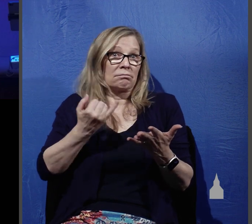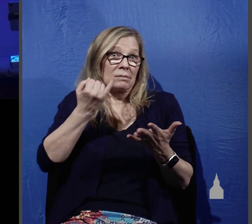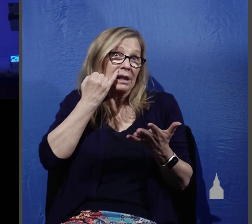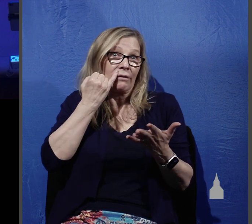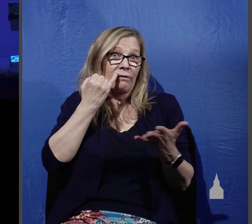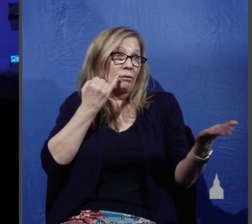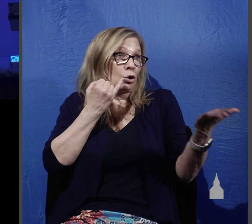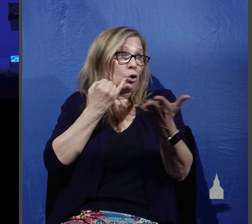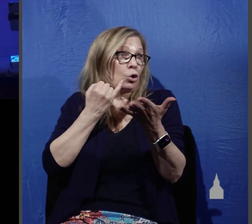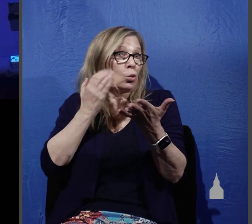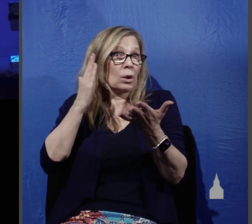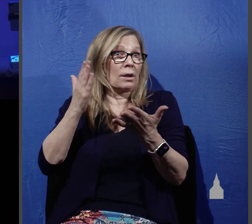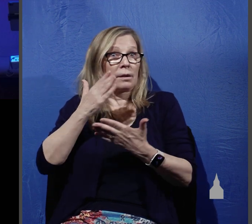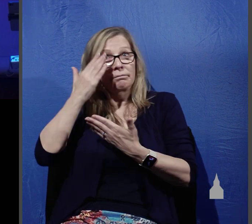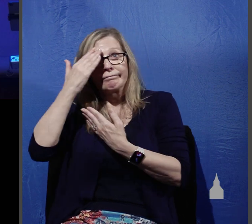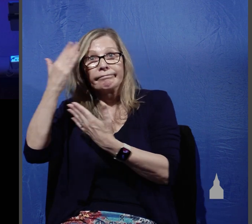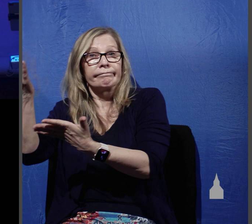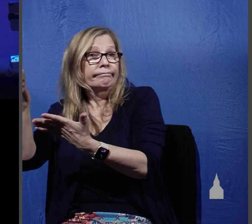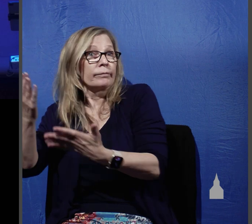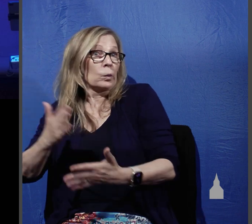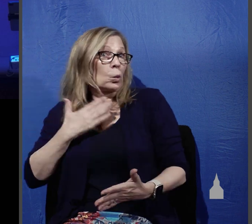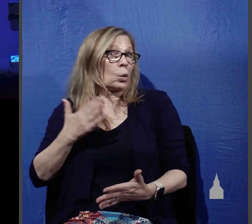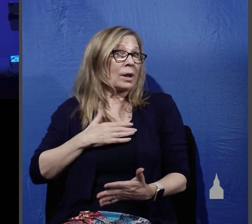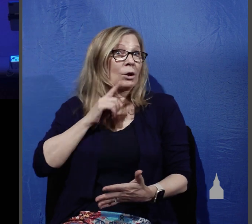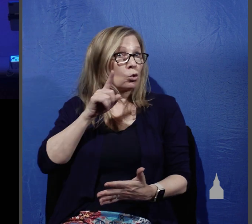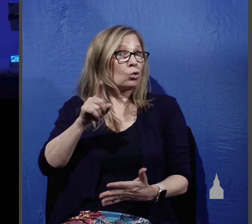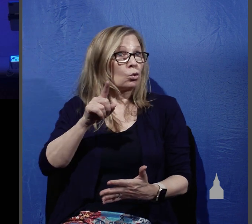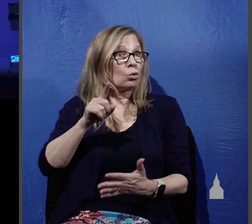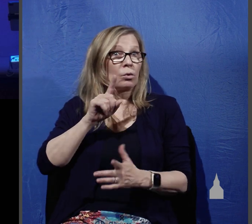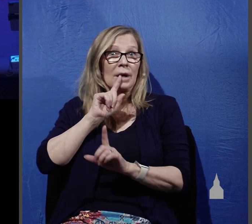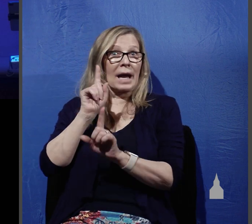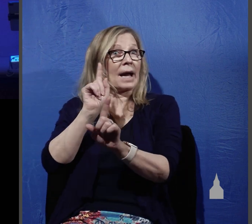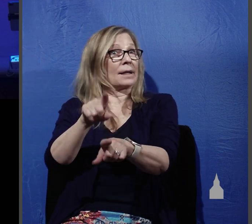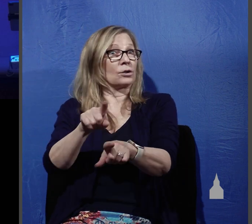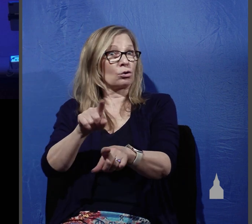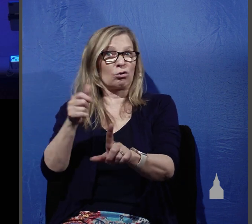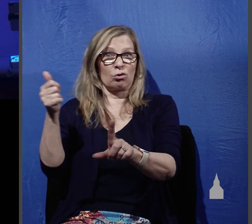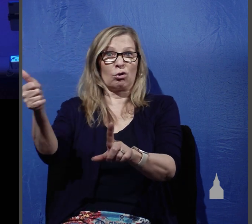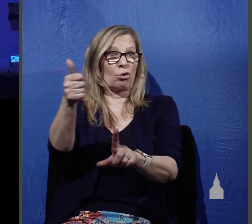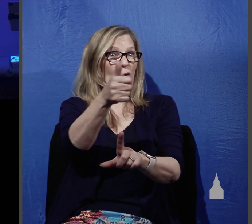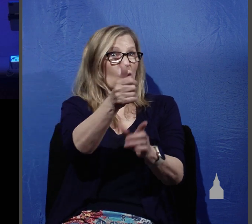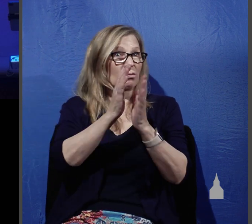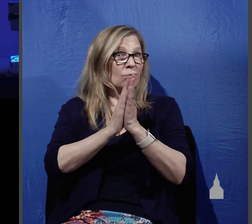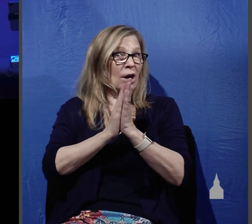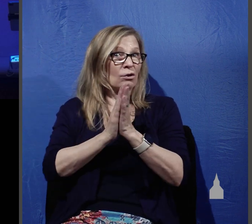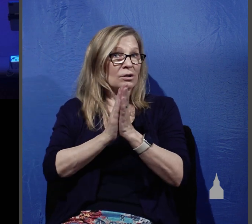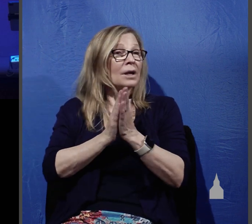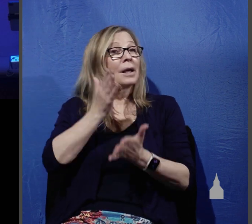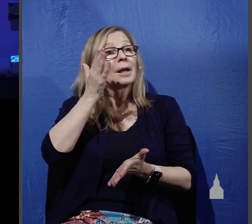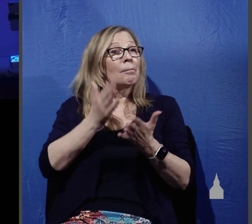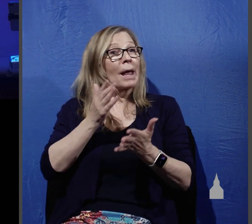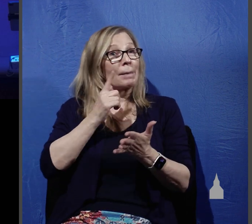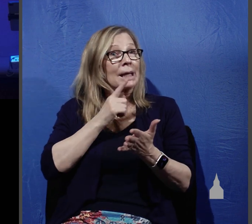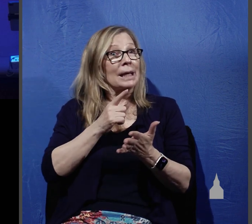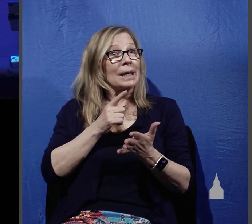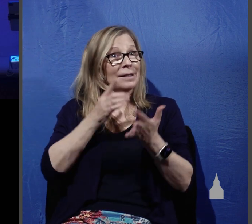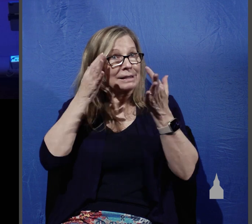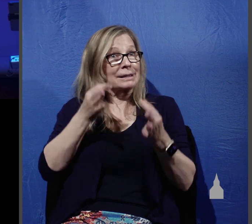in submission to him are you willing to be an answer to your own prayers because he might raise you up to be one of these